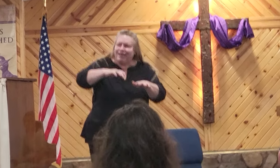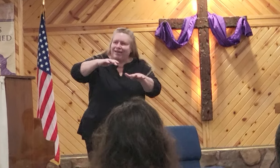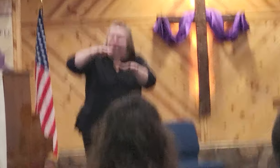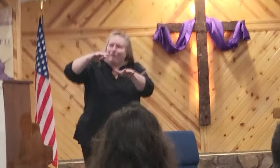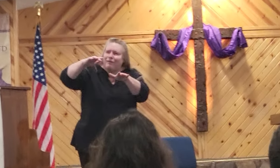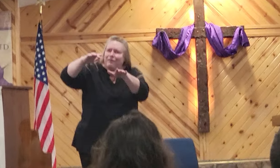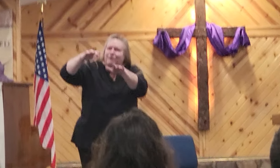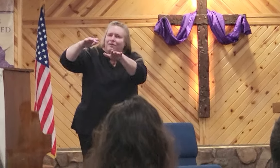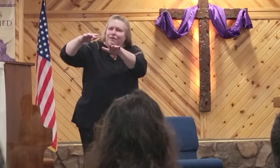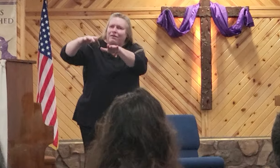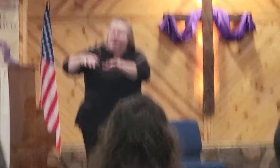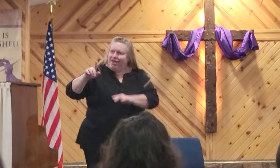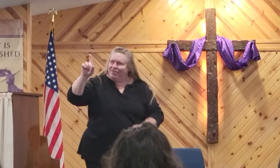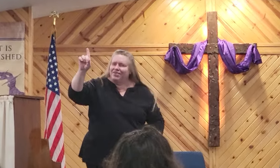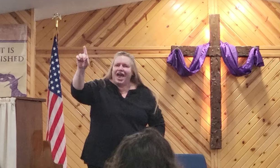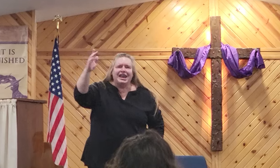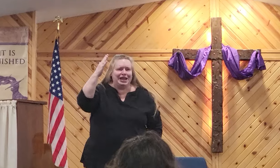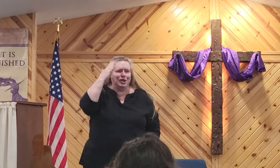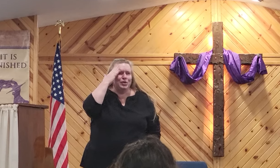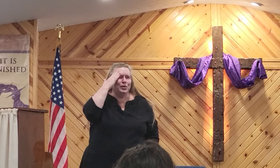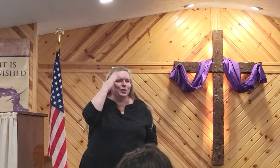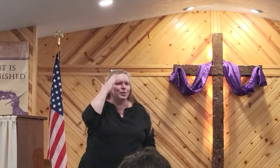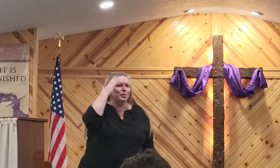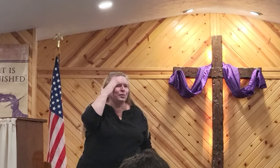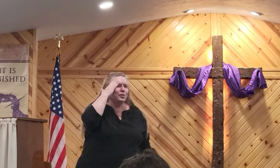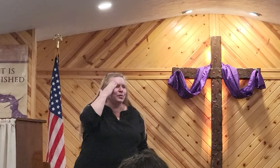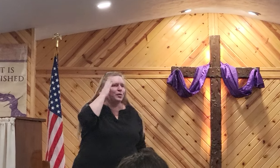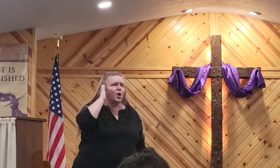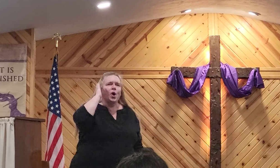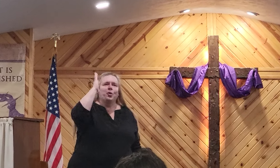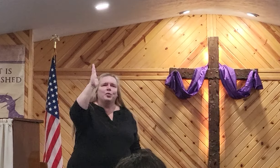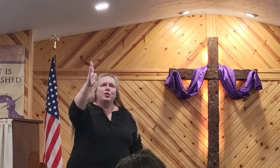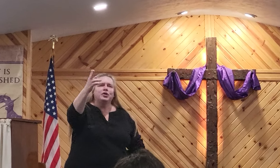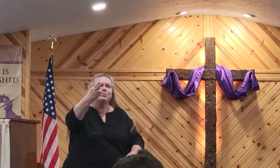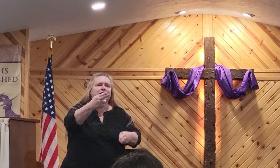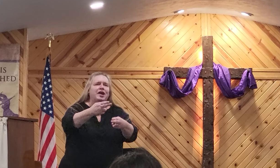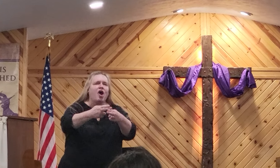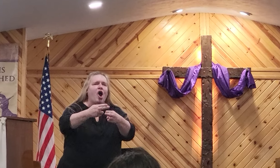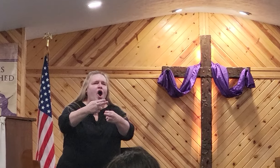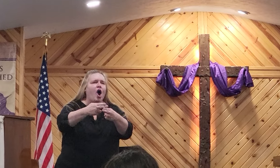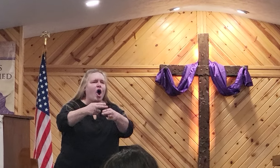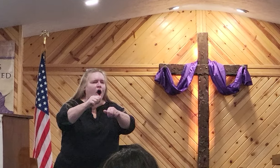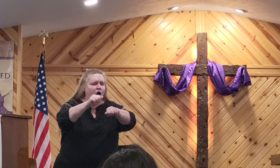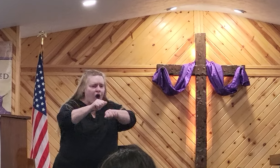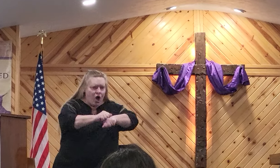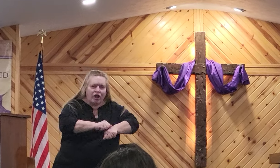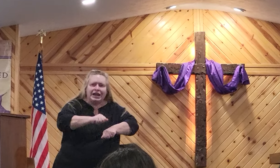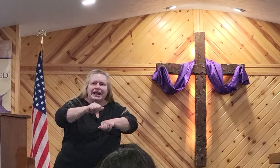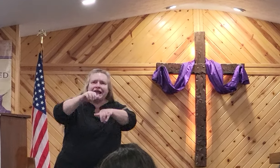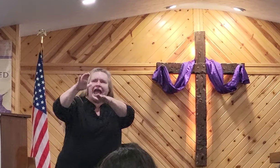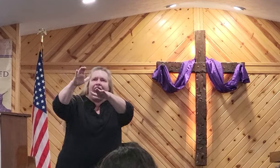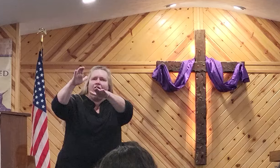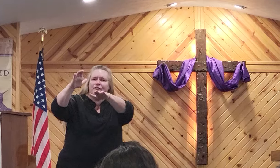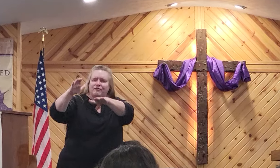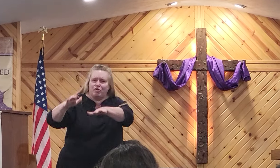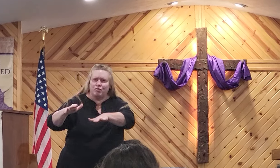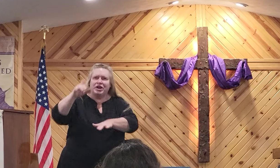hill that he knew would be called